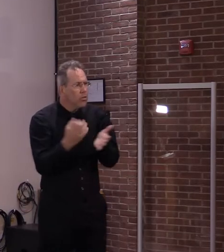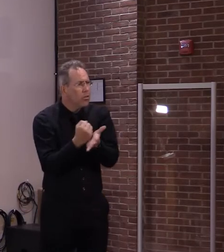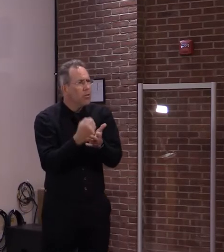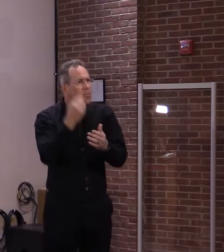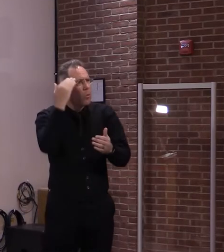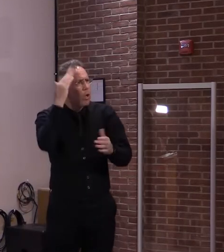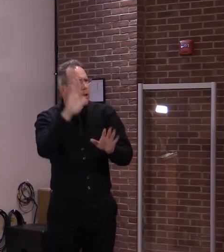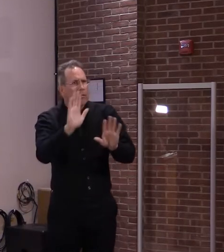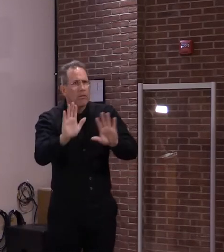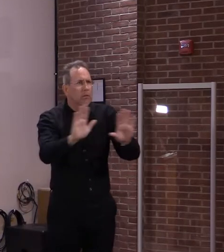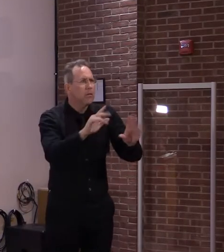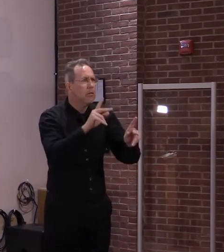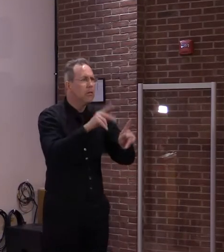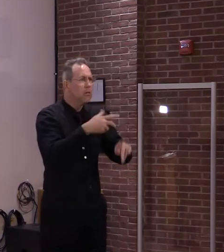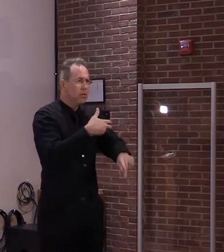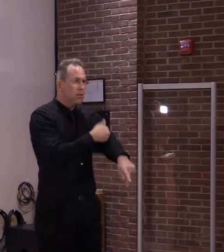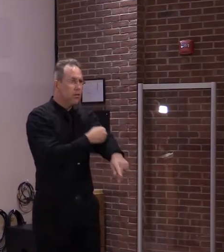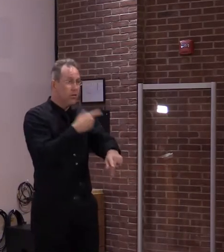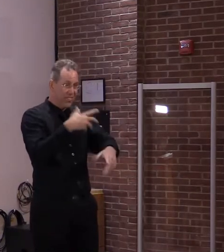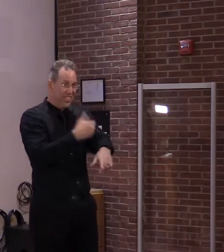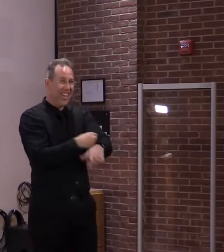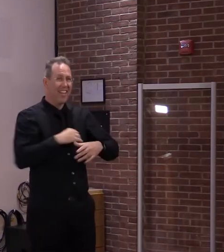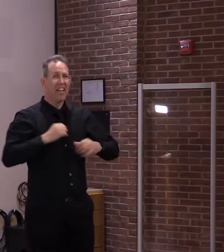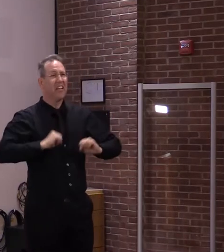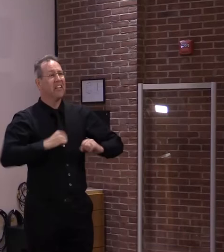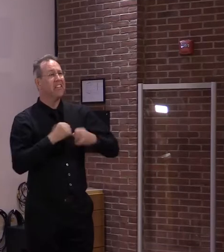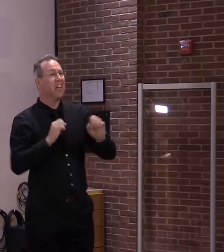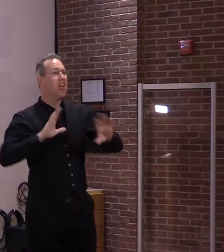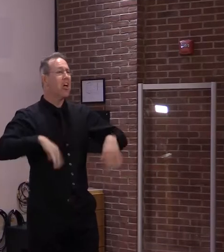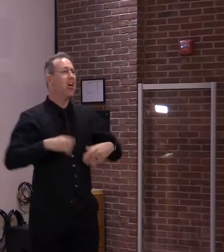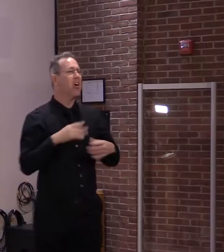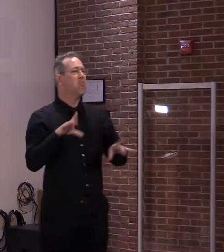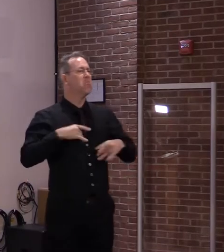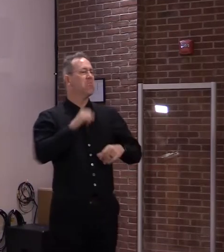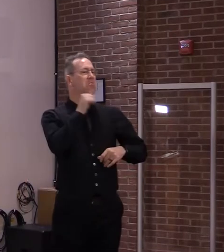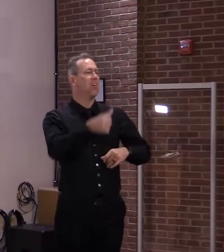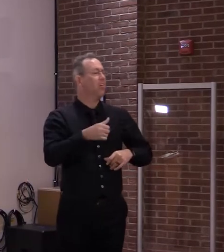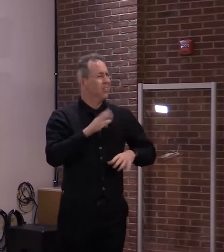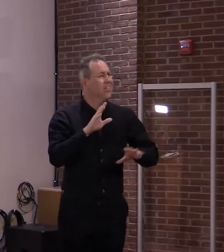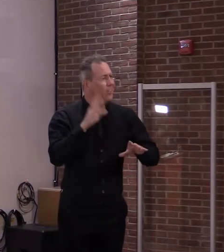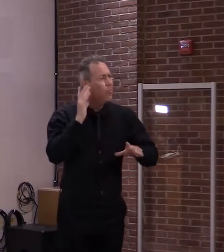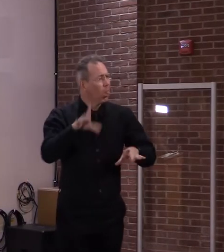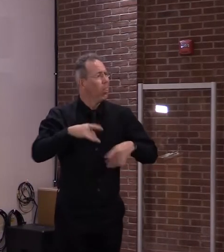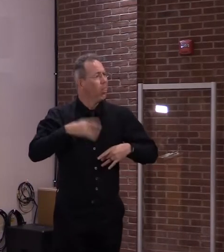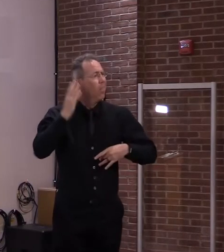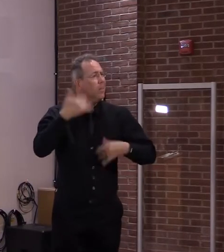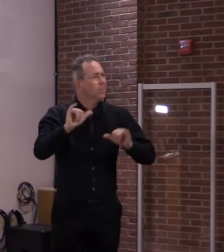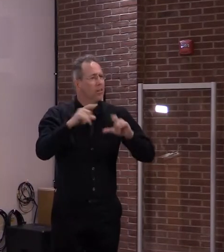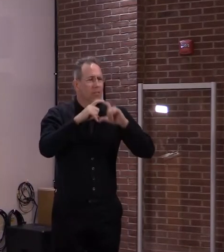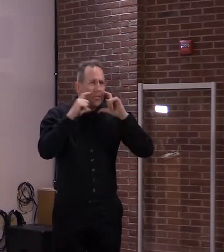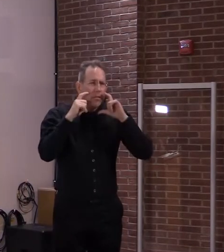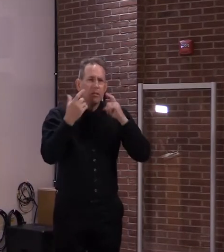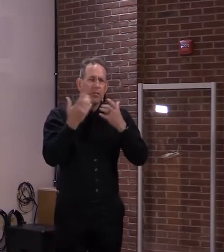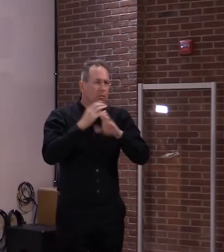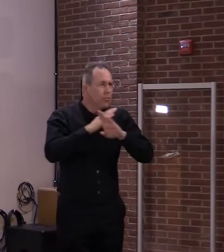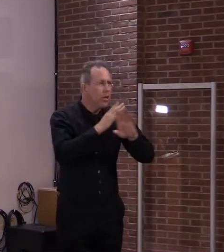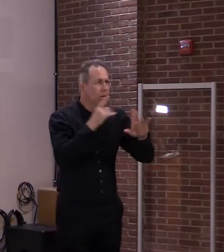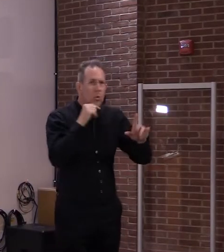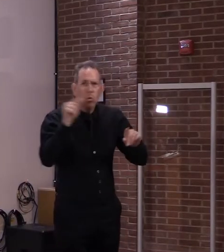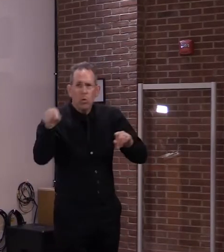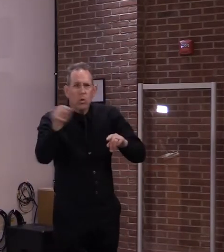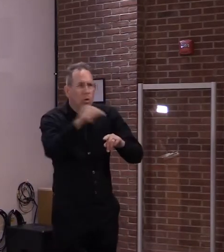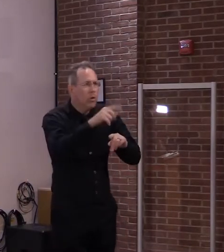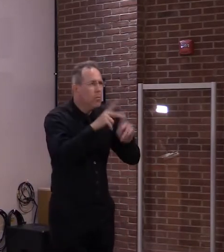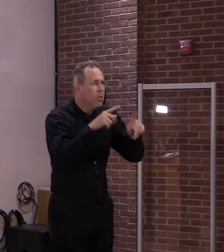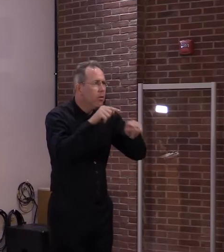So that, yes, one vaccinated family and another vaccinated family may feel comfortable sitting around a table without masks and eating their